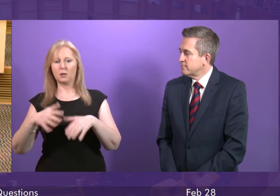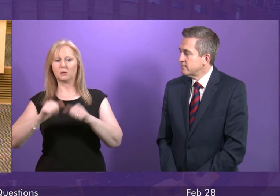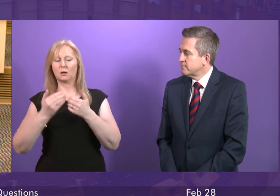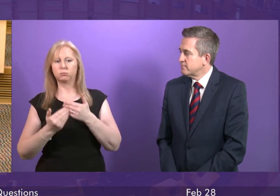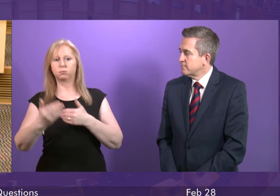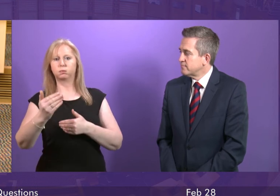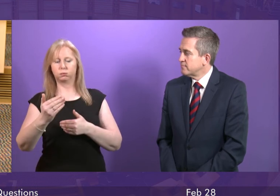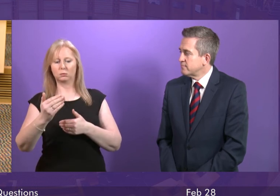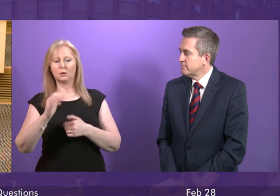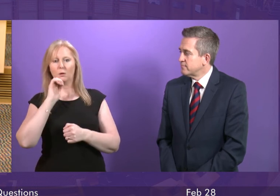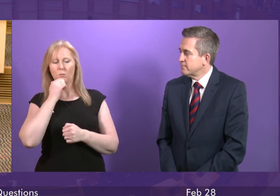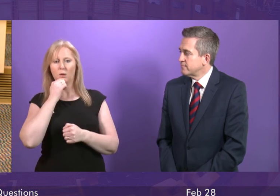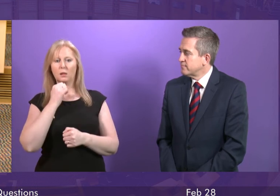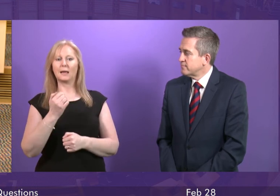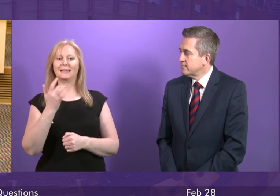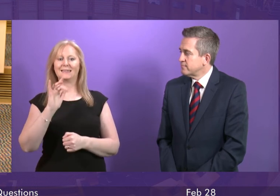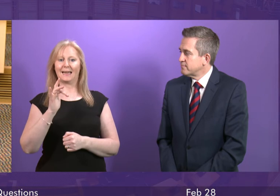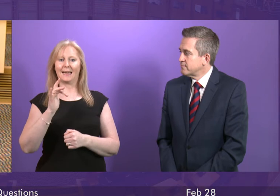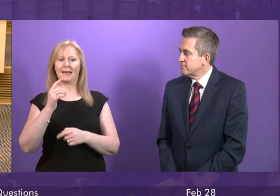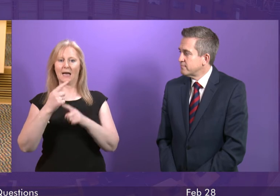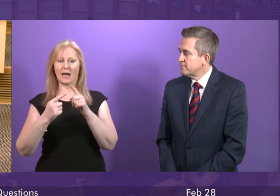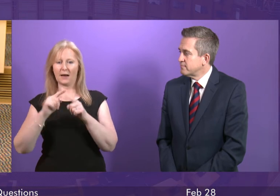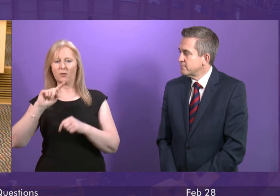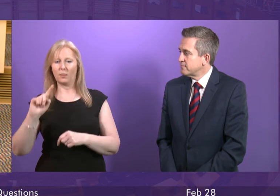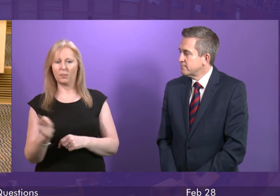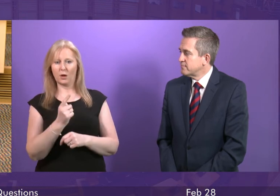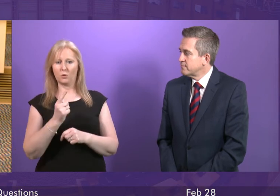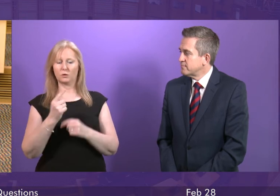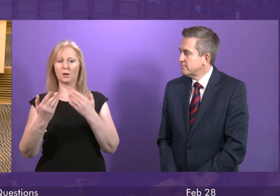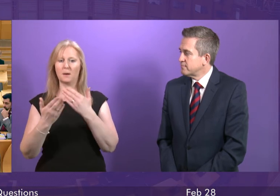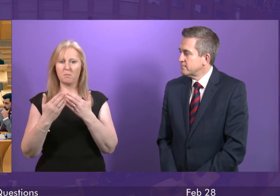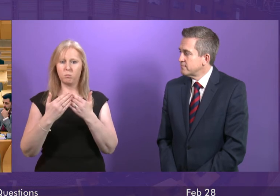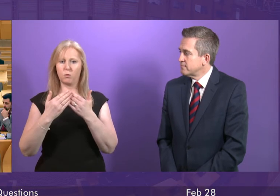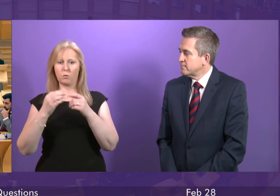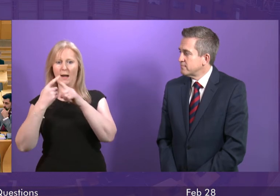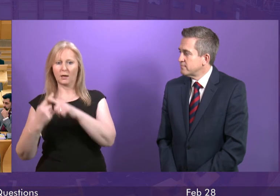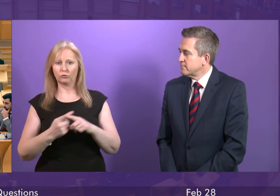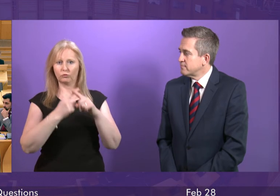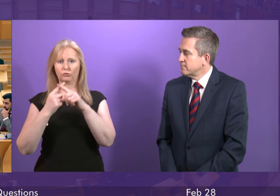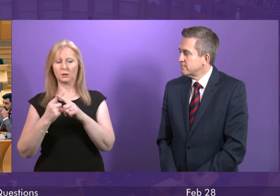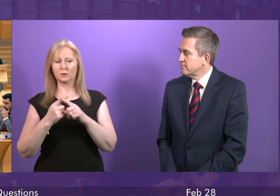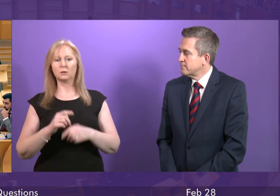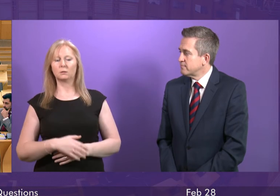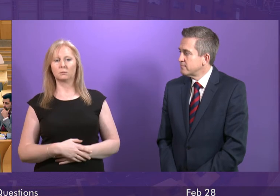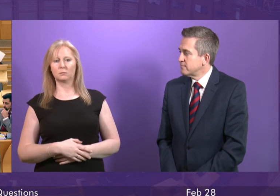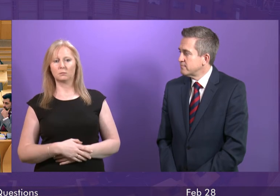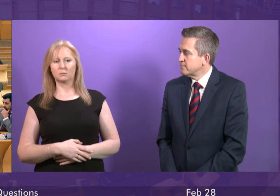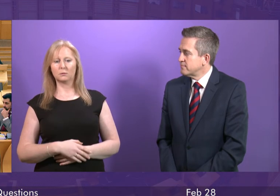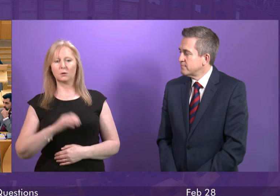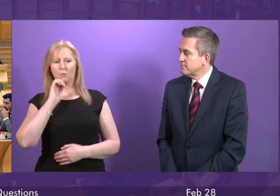provide an additional 10,500 images annually. So these are the targeted investments that will deliver the improvements and